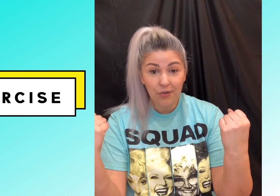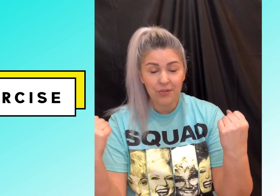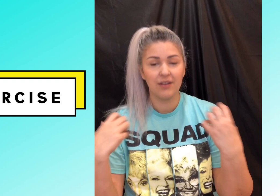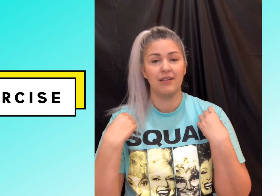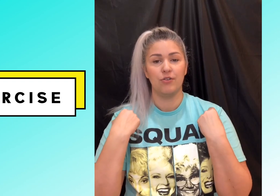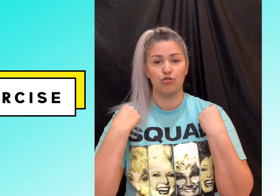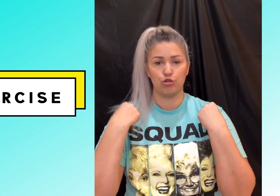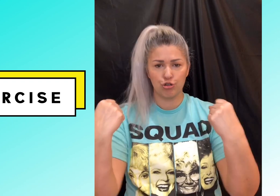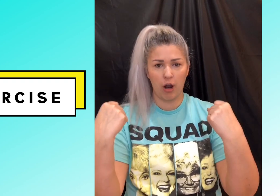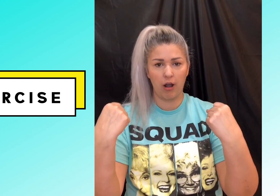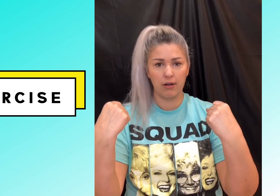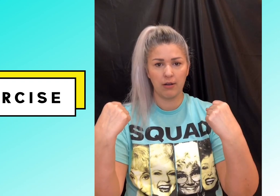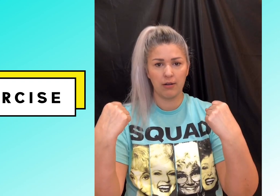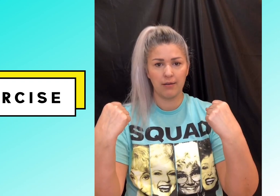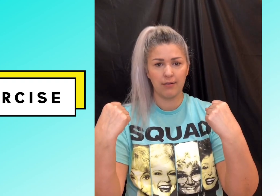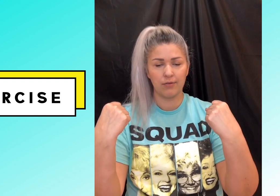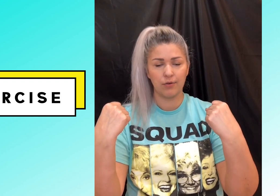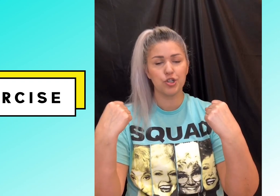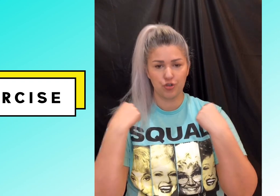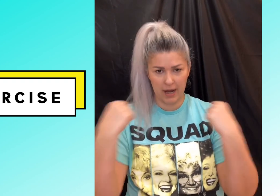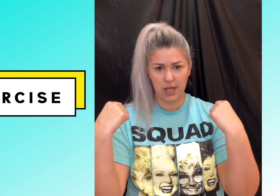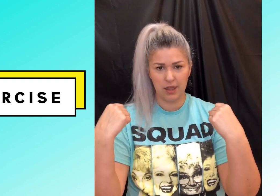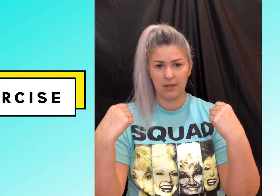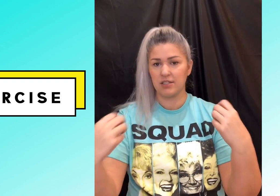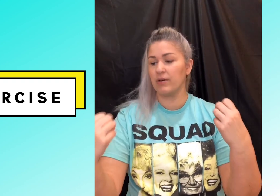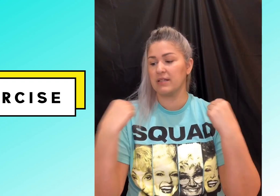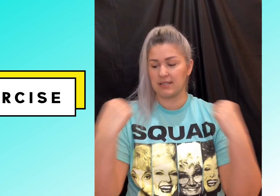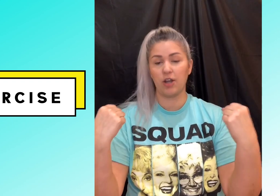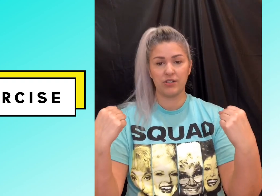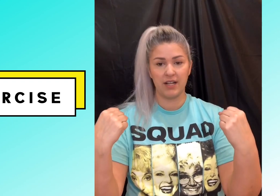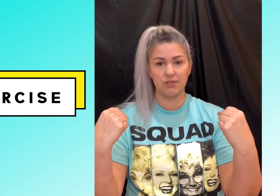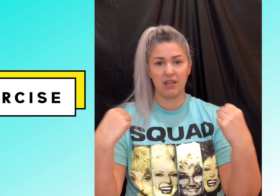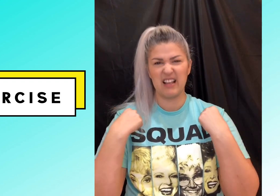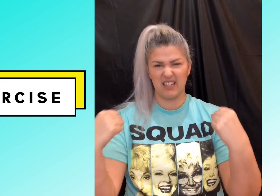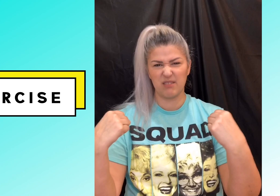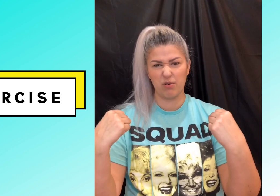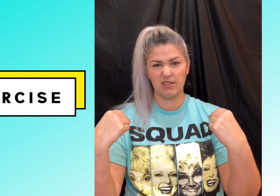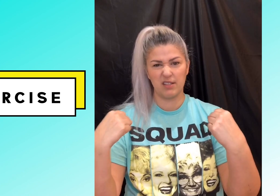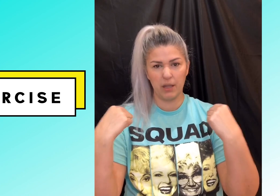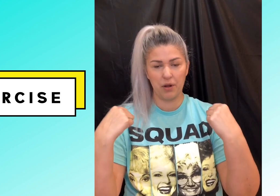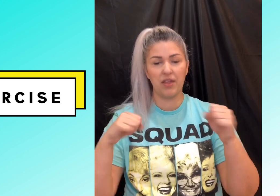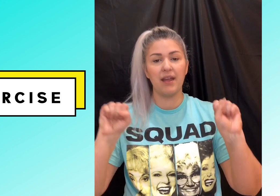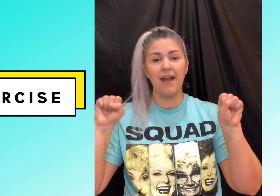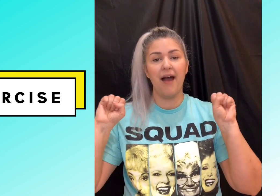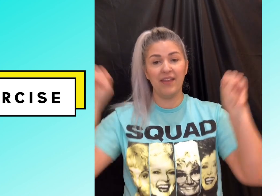strong or strength so it starts and ends with the s and it's more of this deliberate thing and then